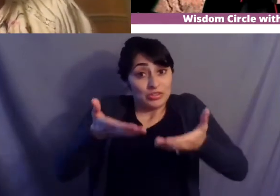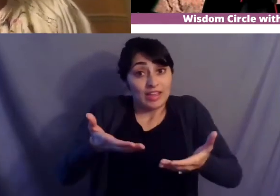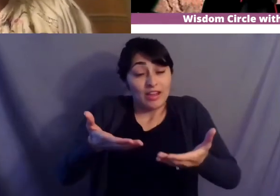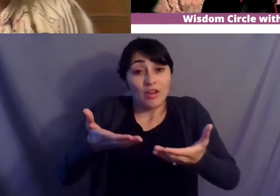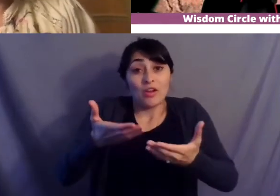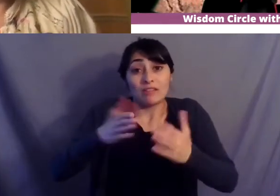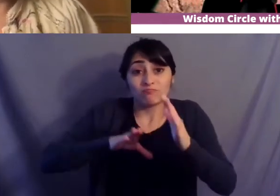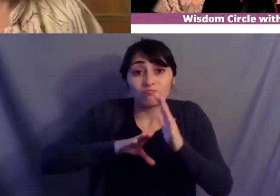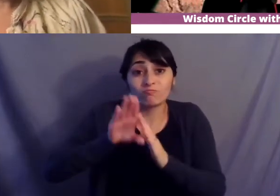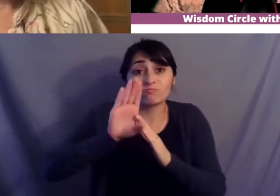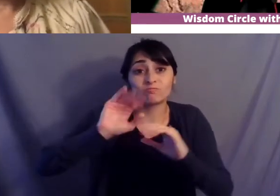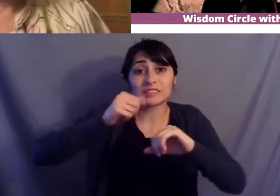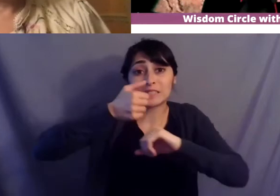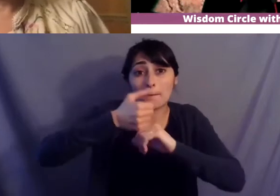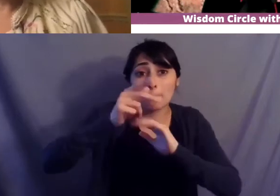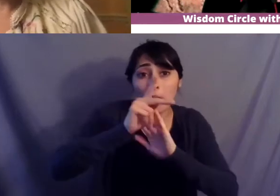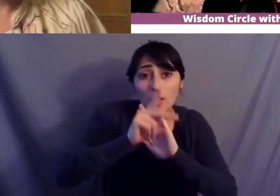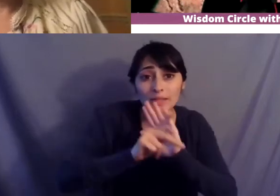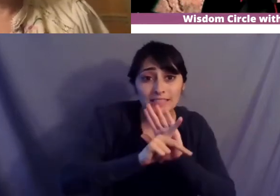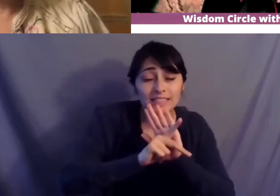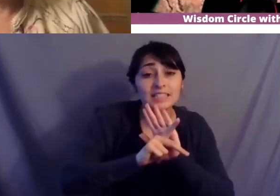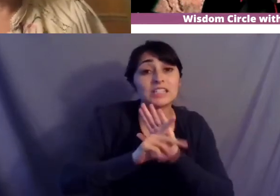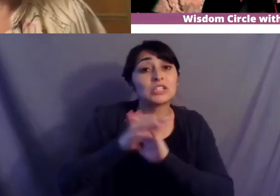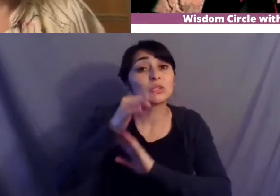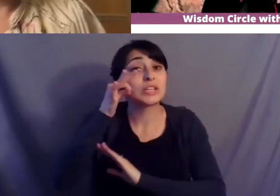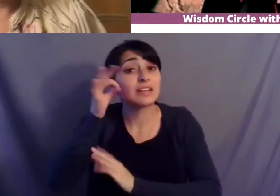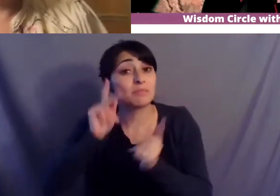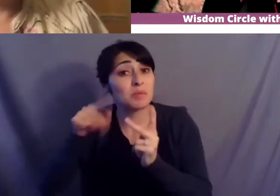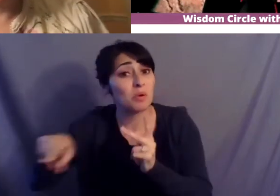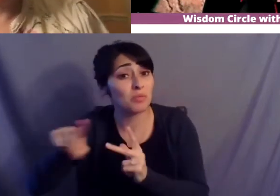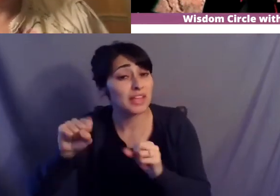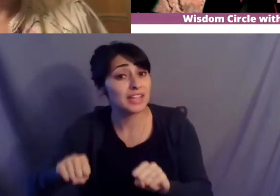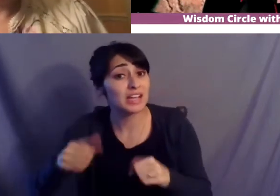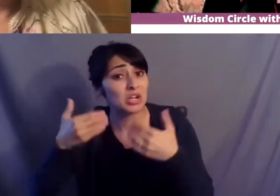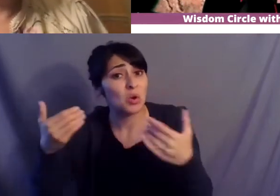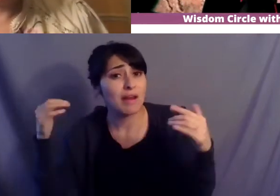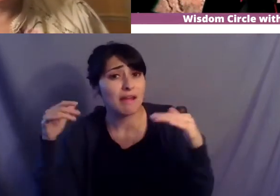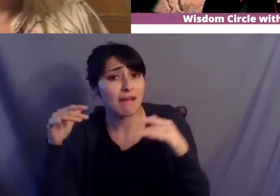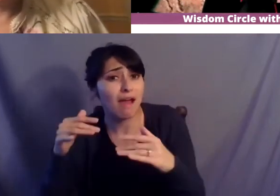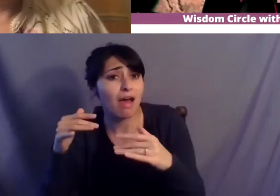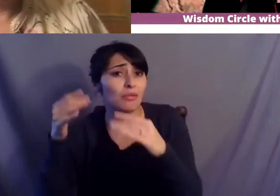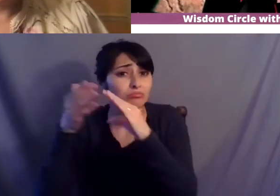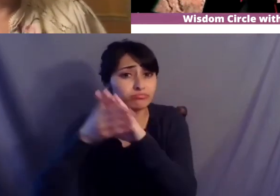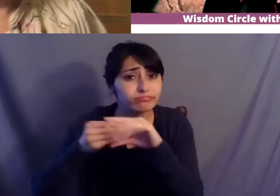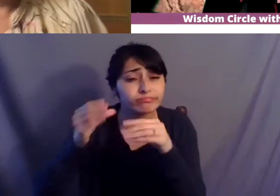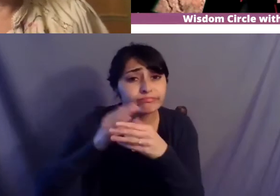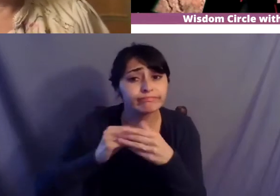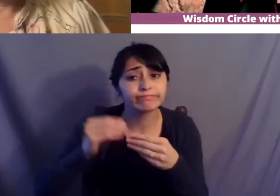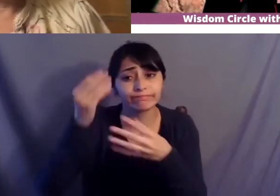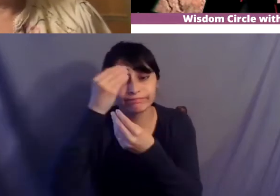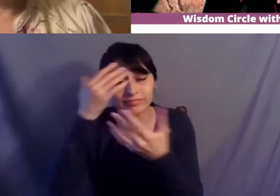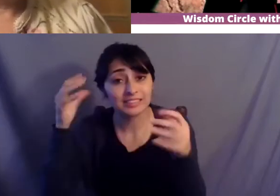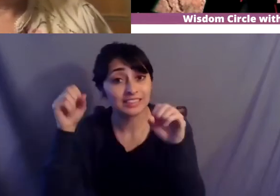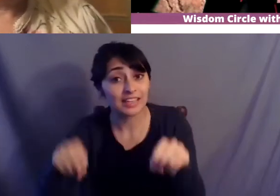so that native people um have access and can tell stories and perhaps you know um bring things back i